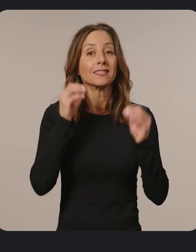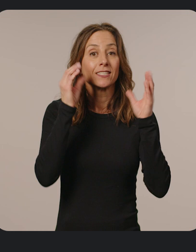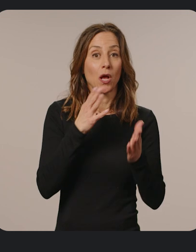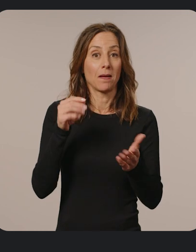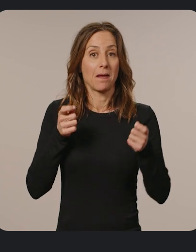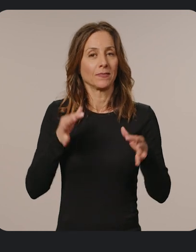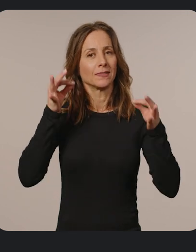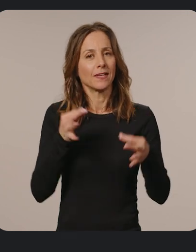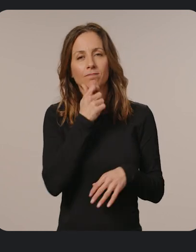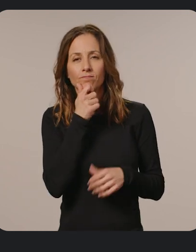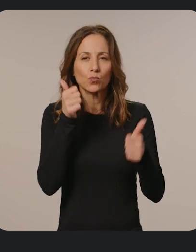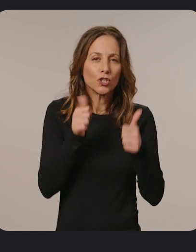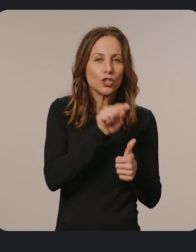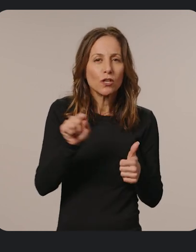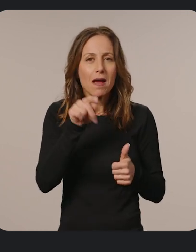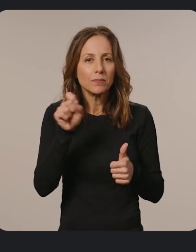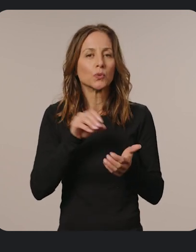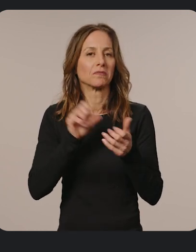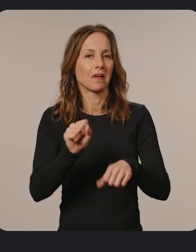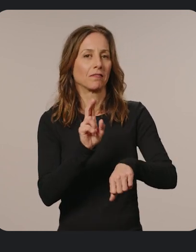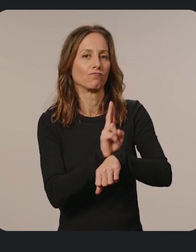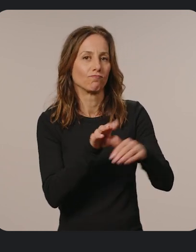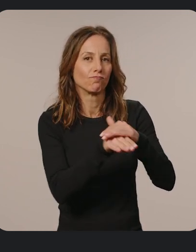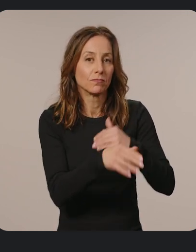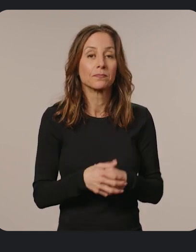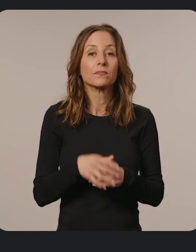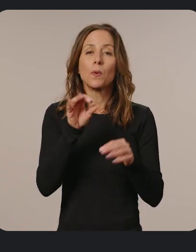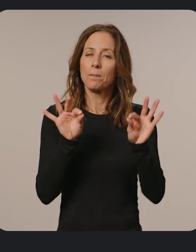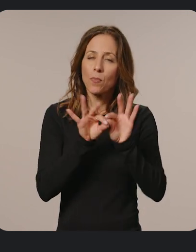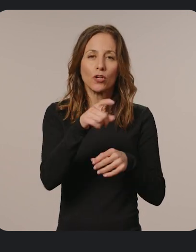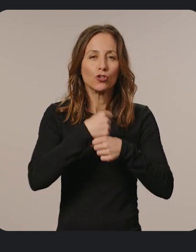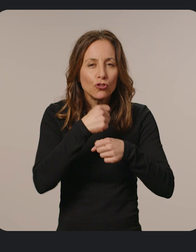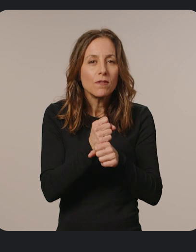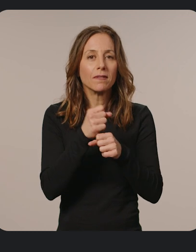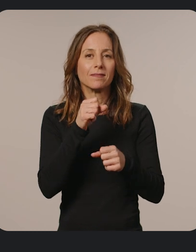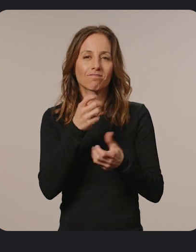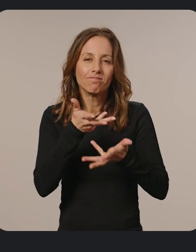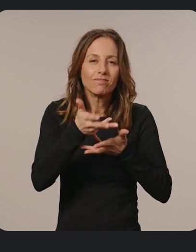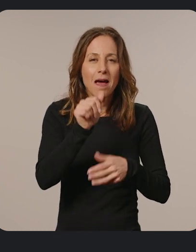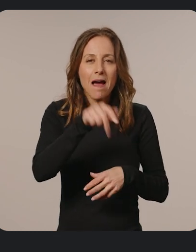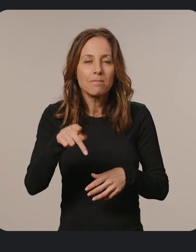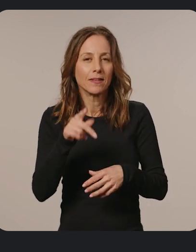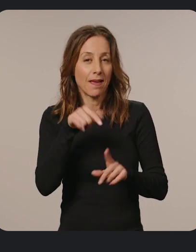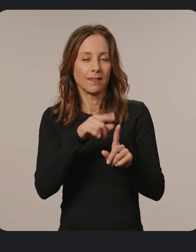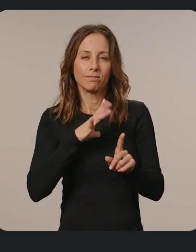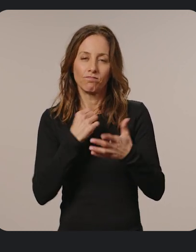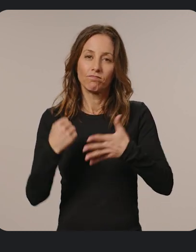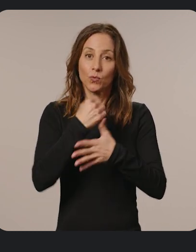teachers and admins decide which apps students can access. So it's important to create an engaging app that prioritizes